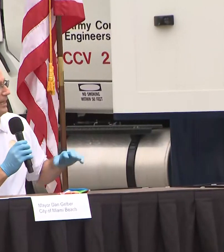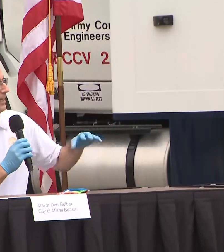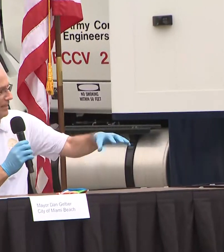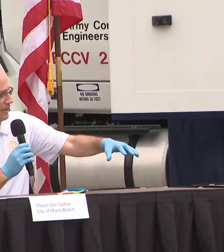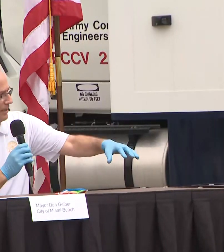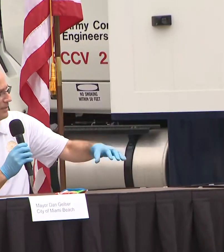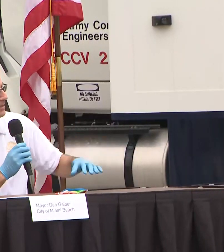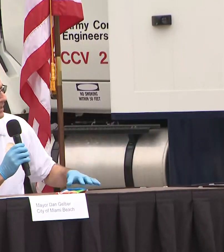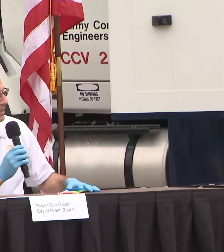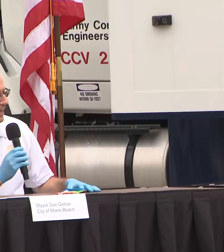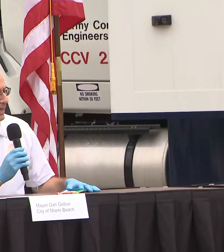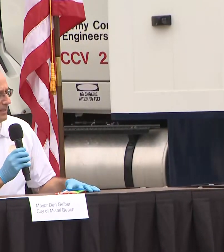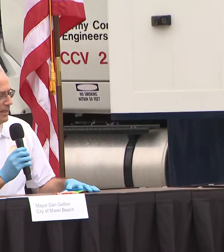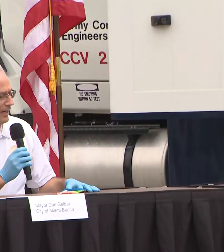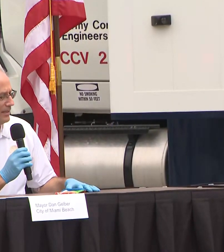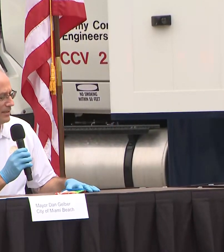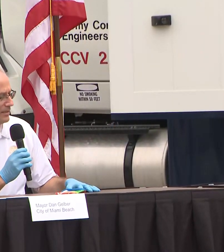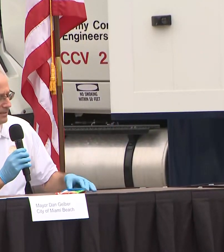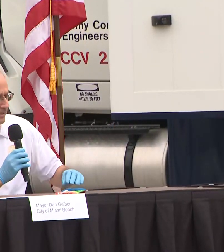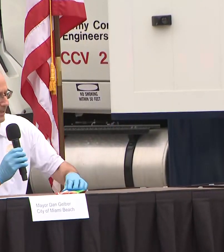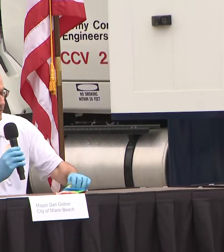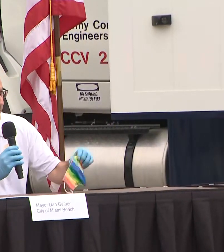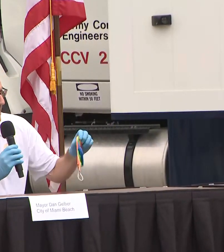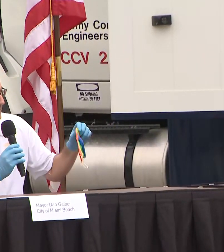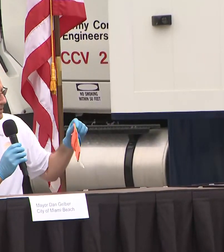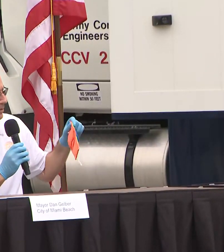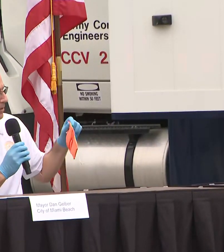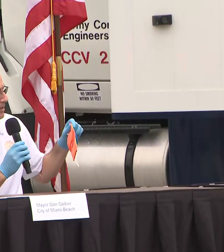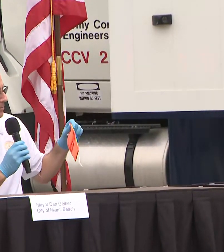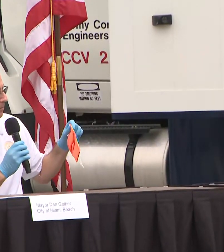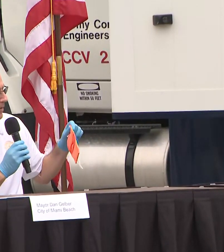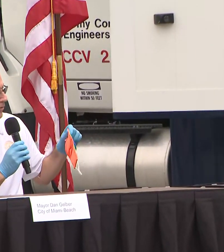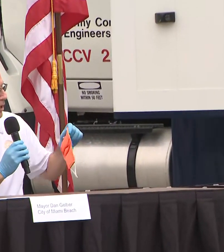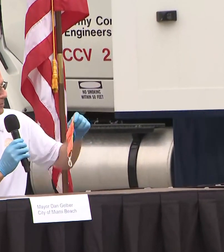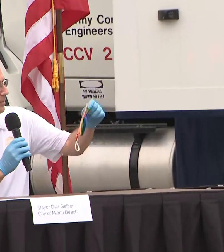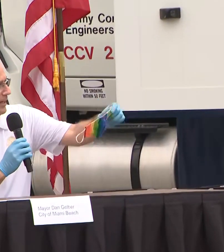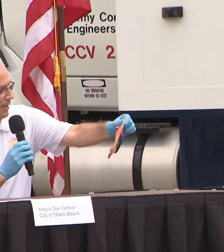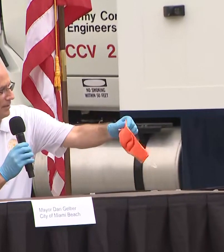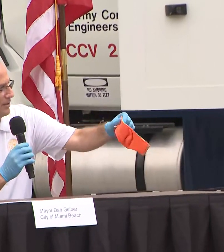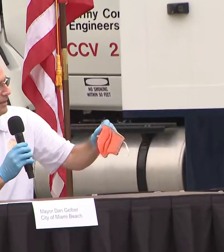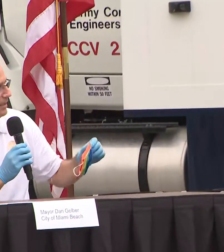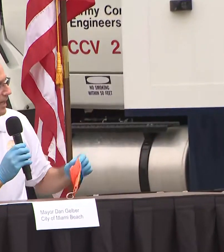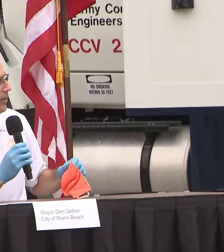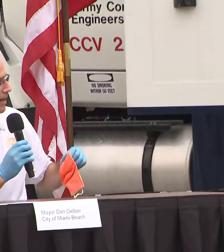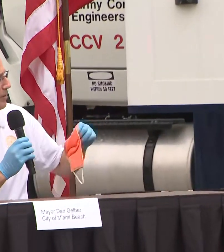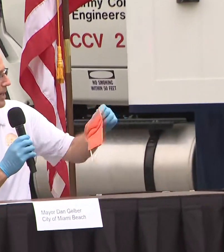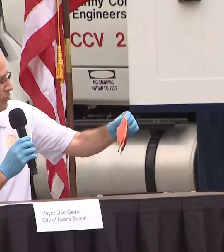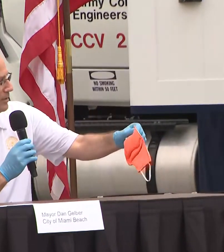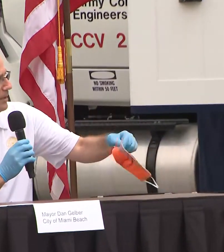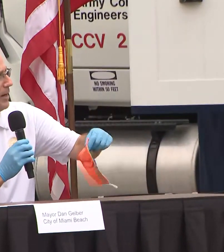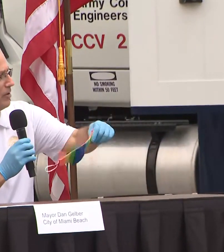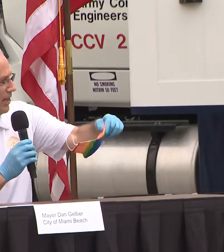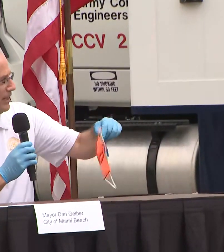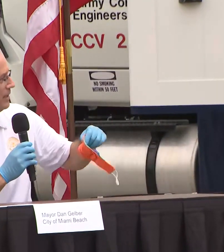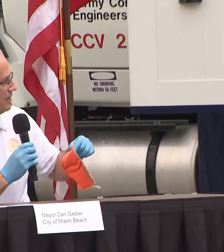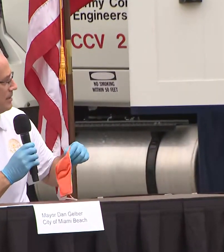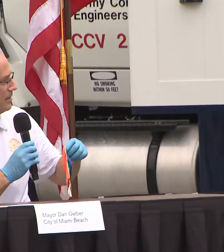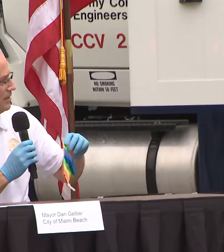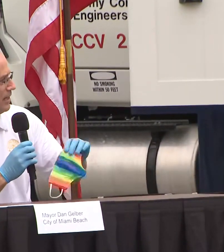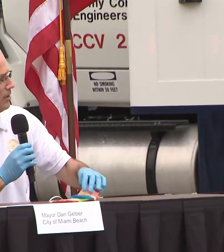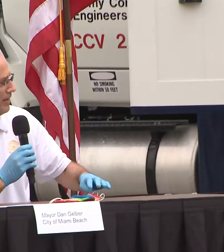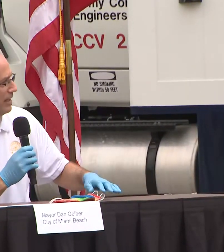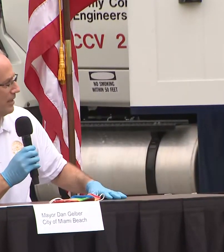we're leaning into this and and it's just like these masks you wear them to help somebody else and when everybody wears them everybody